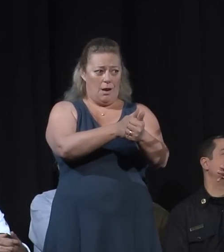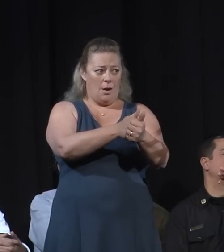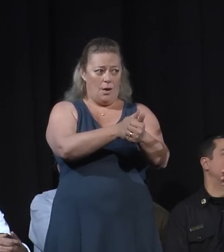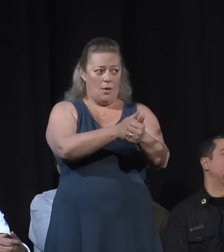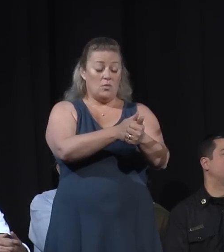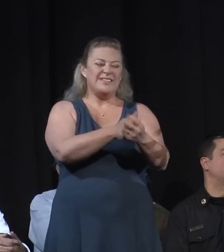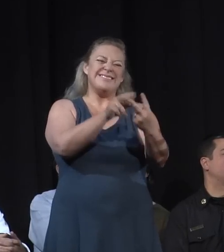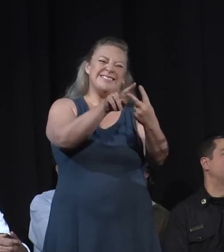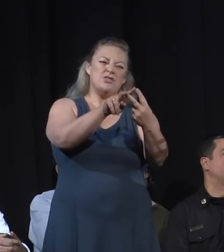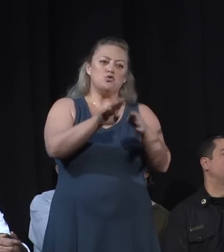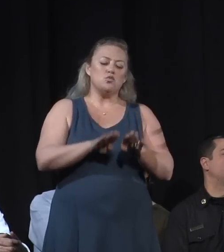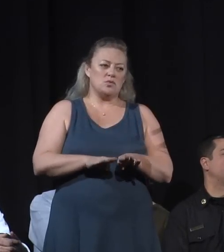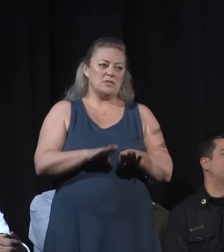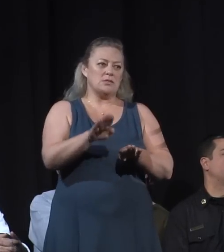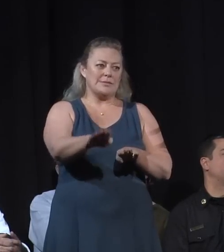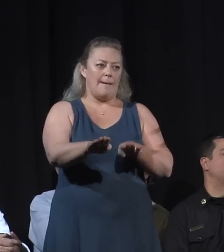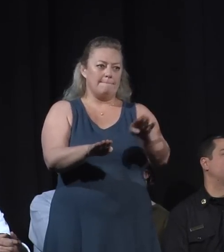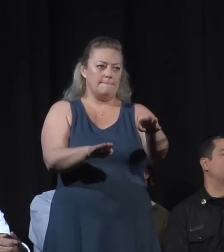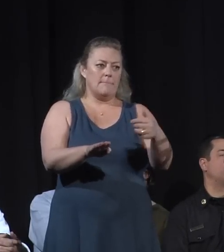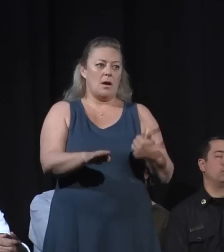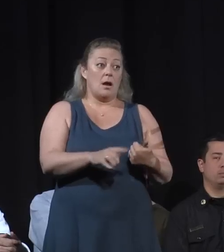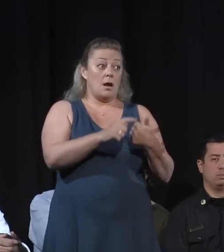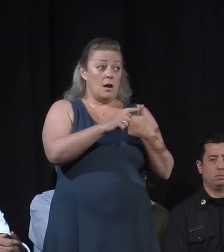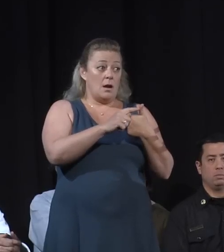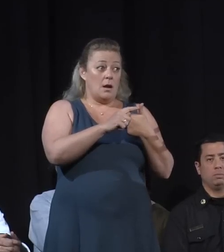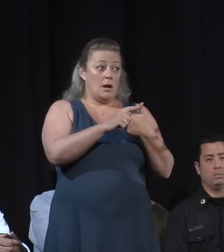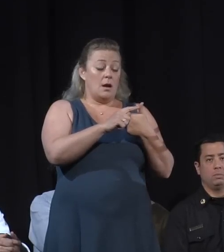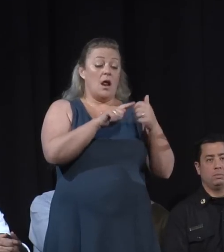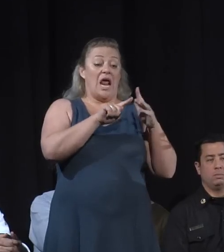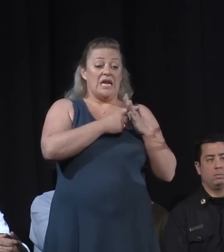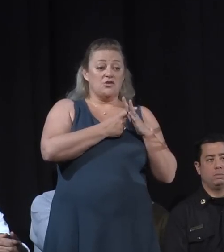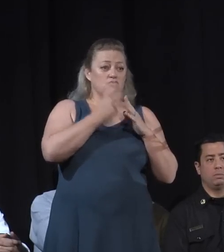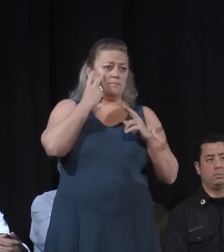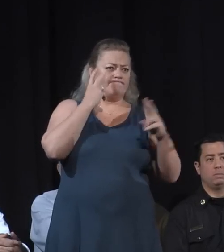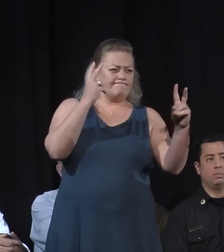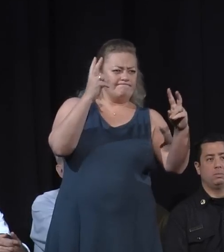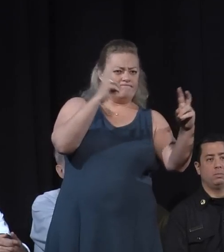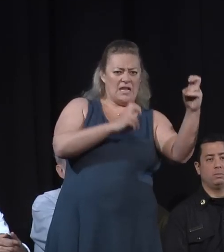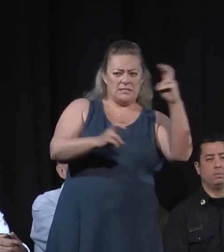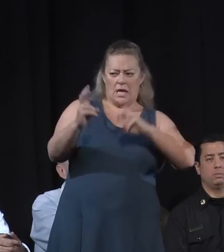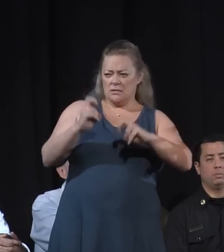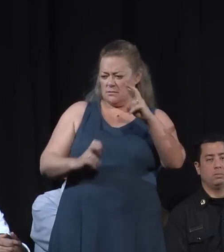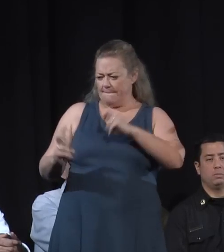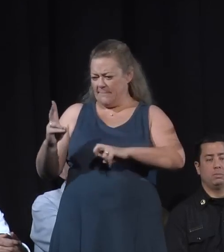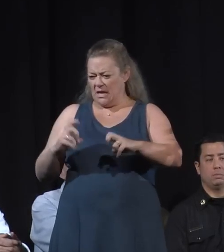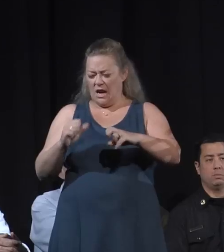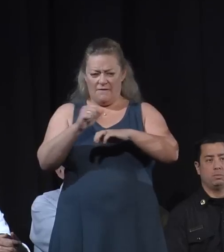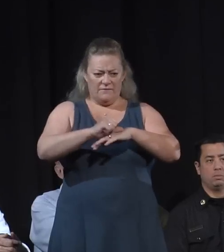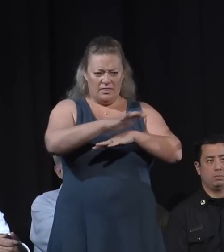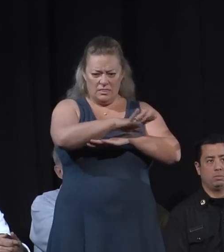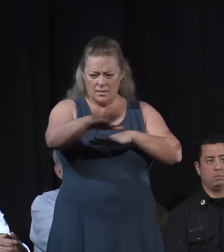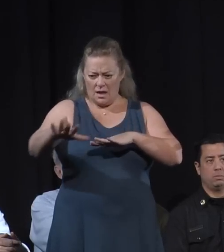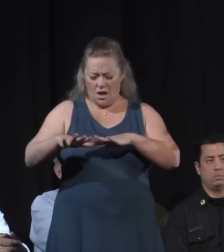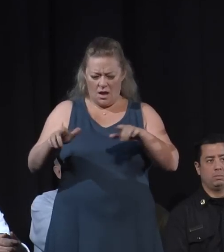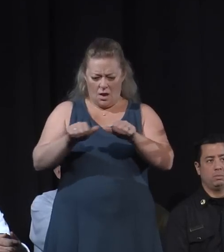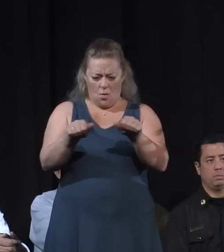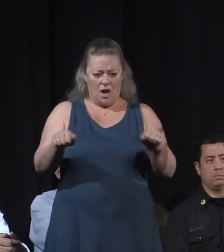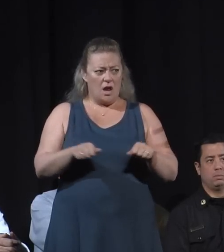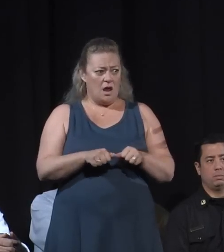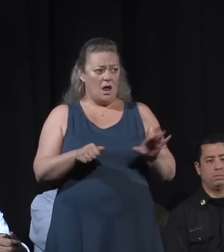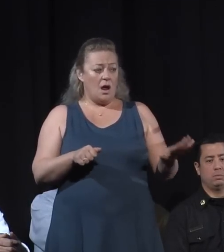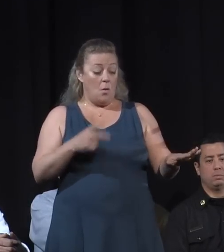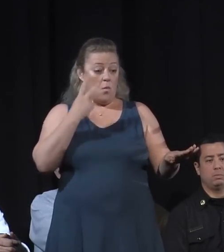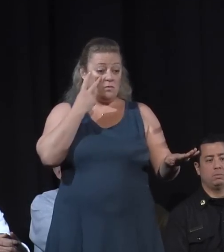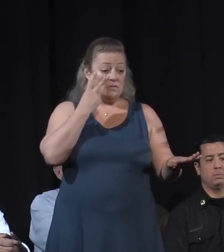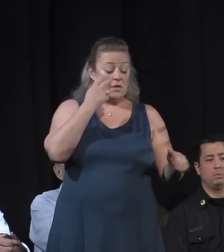it's kind of a two-step process. Initially, there will be an assessment of the site, and those materials identified at that time as